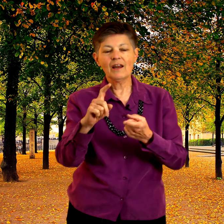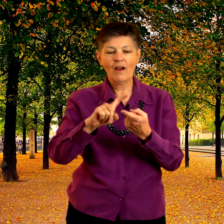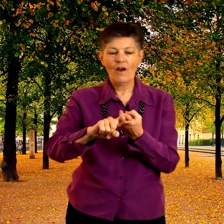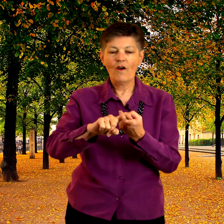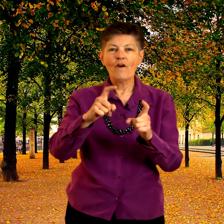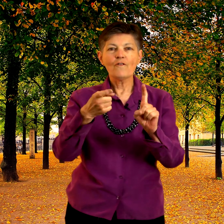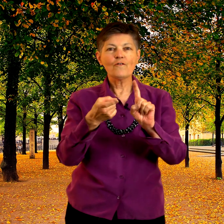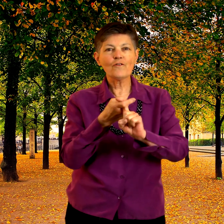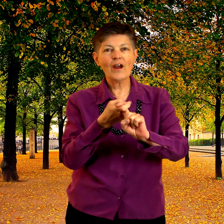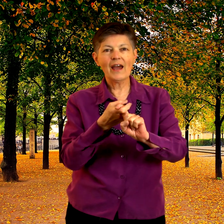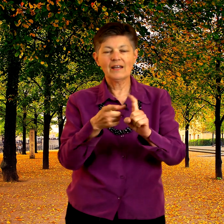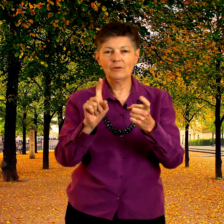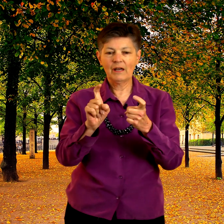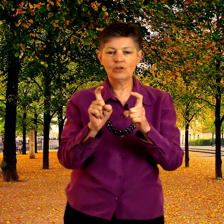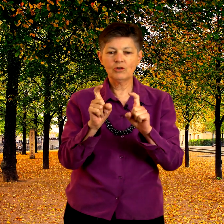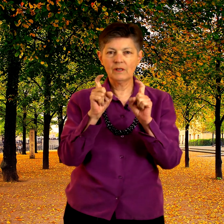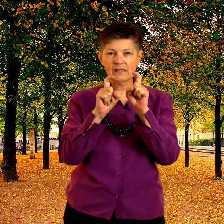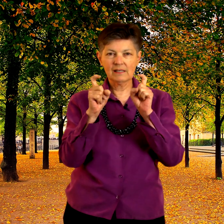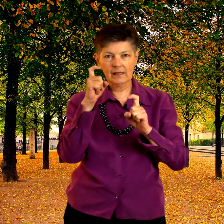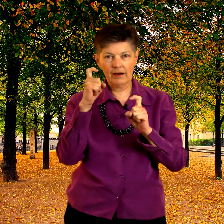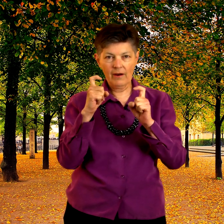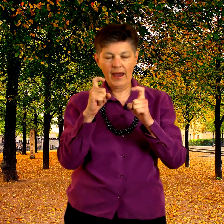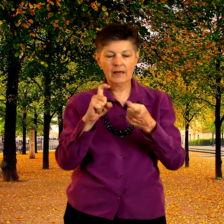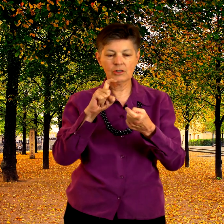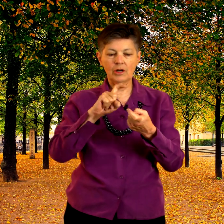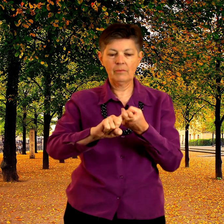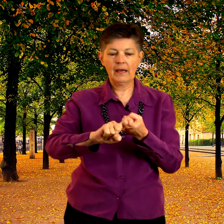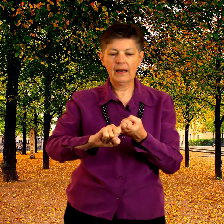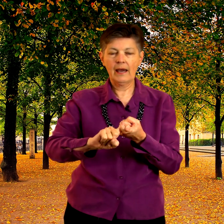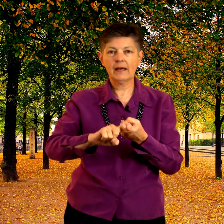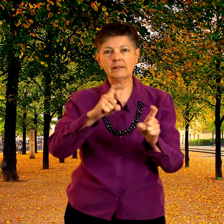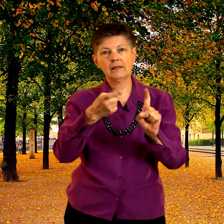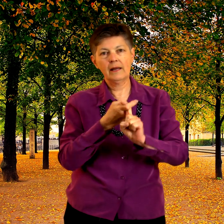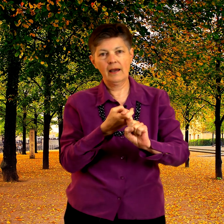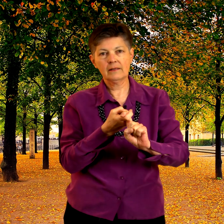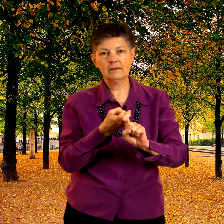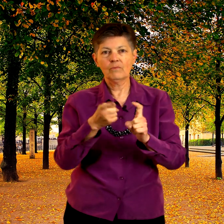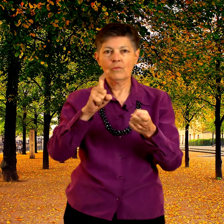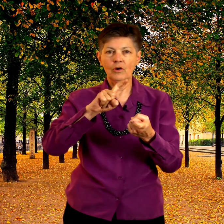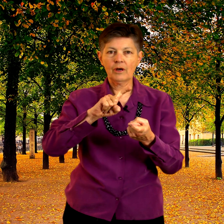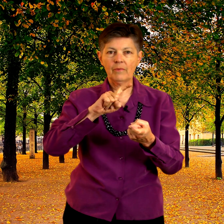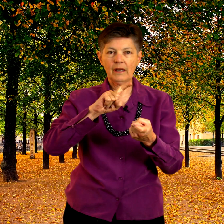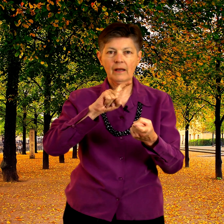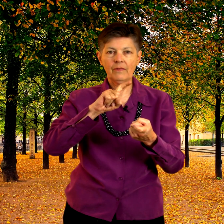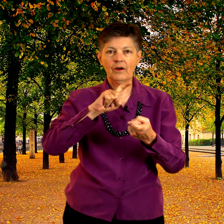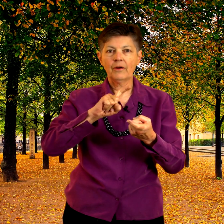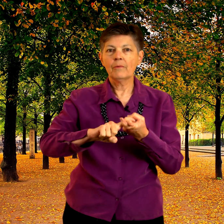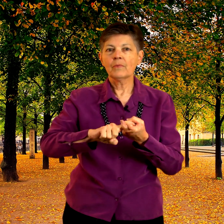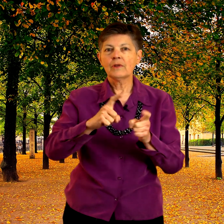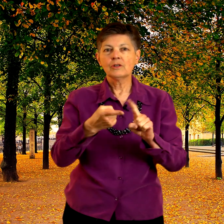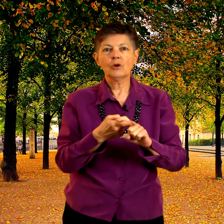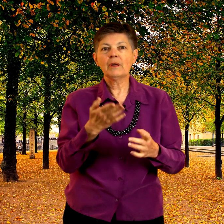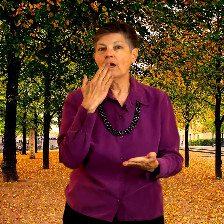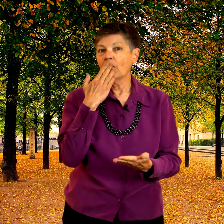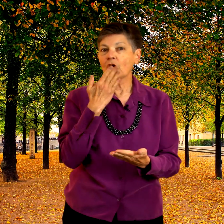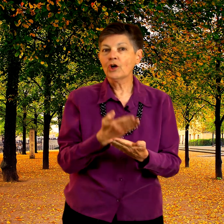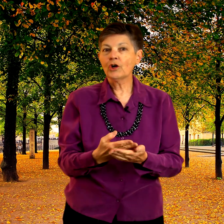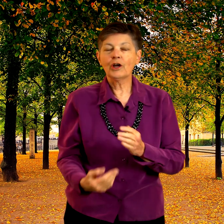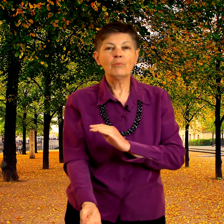friend make two this is the letter X you're going to make an X and an X hook them up there so it'd be good